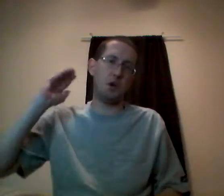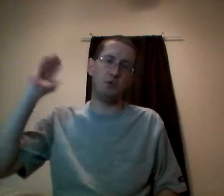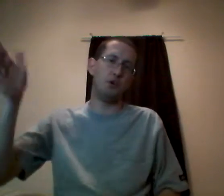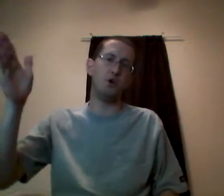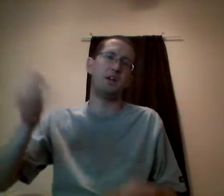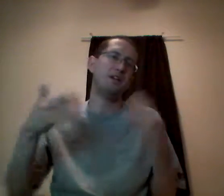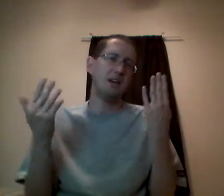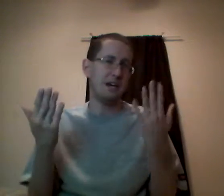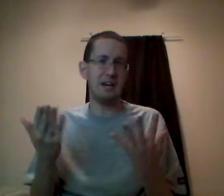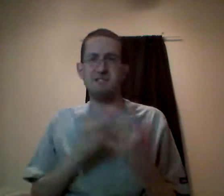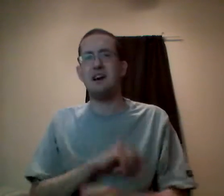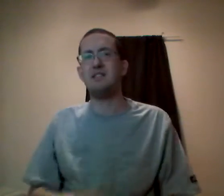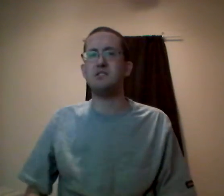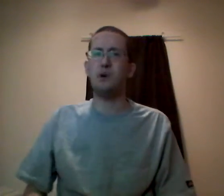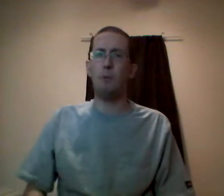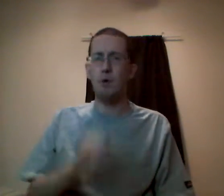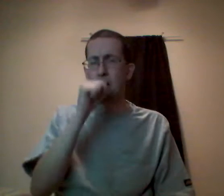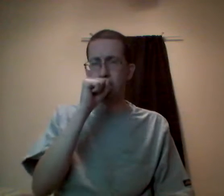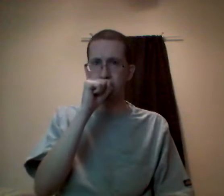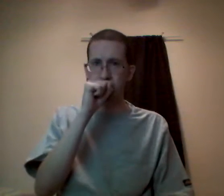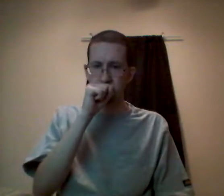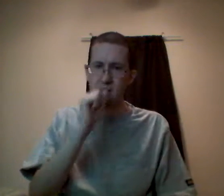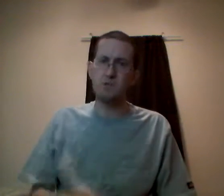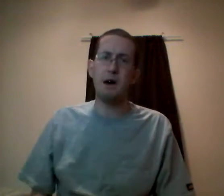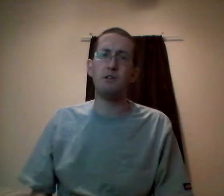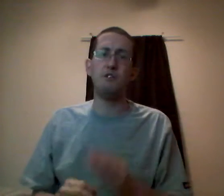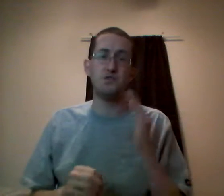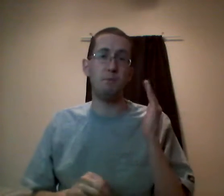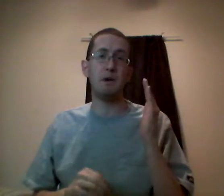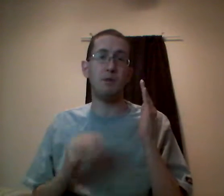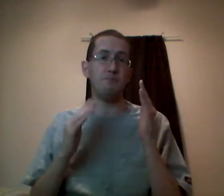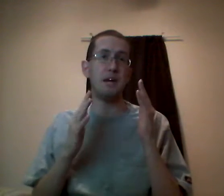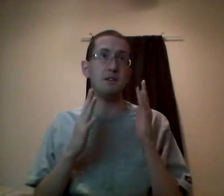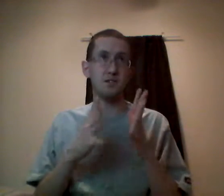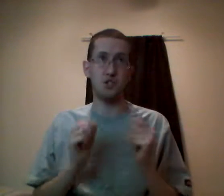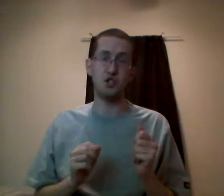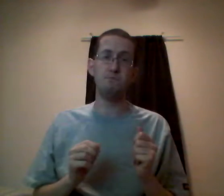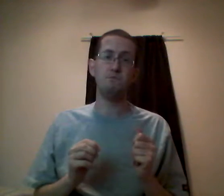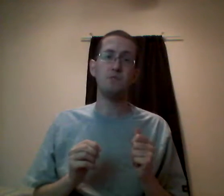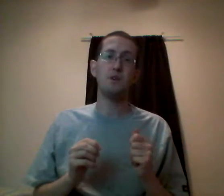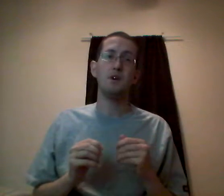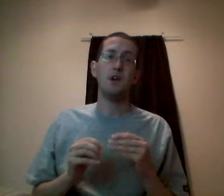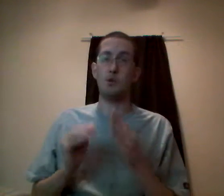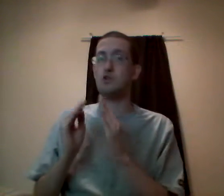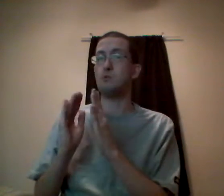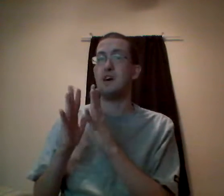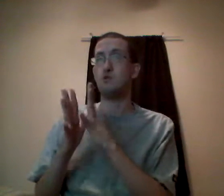don't do it. It's not that simple. It's a matter of some people have made a decision and we YouTubers have to